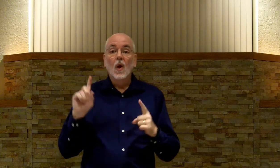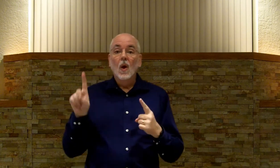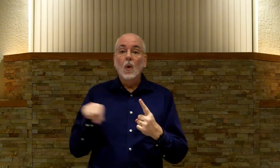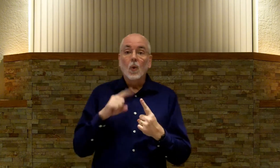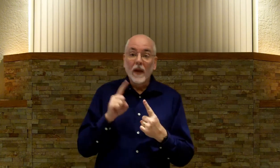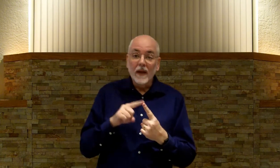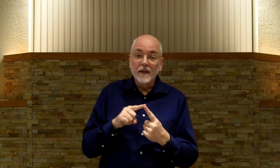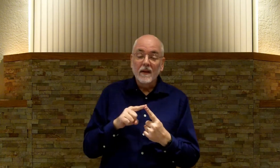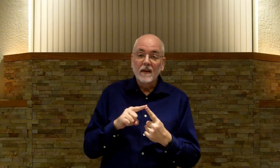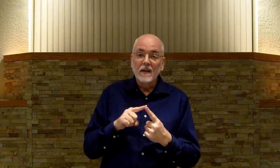When.